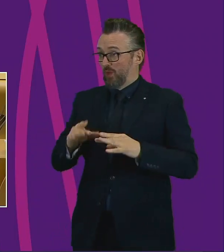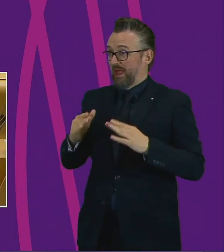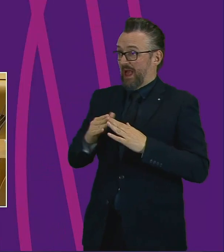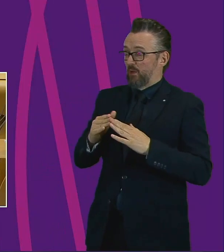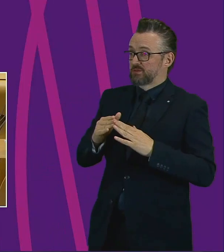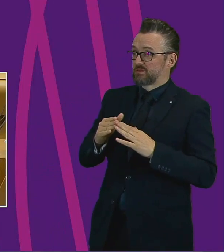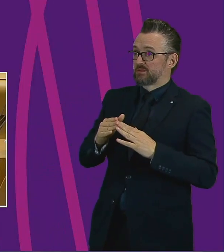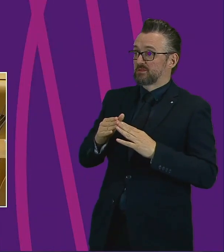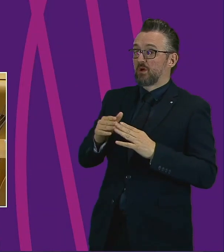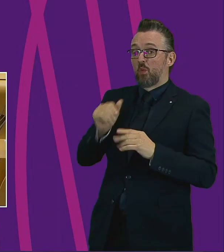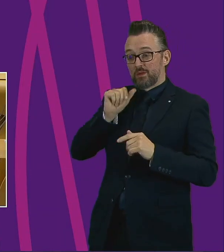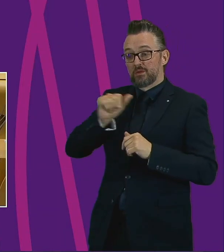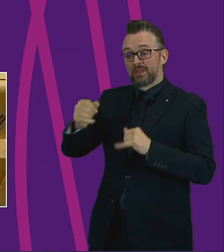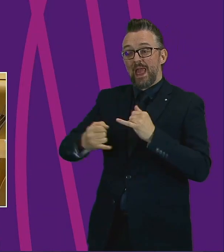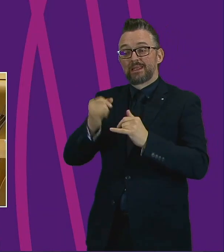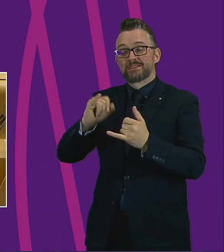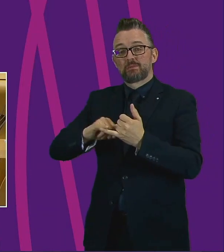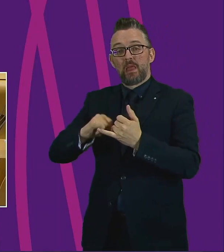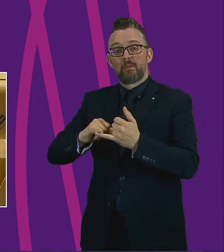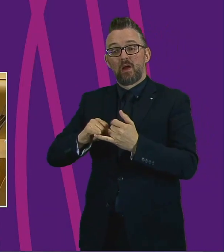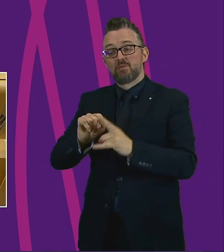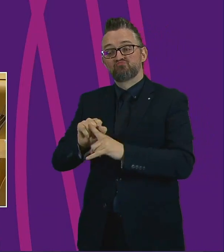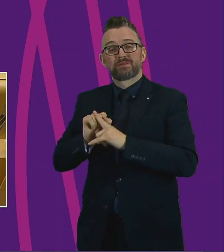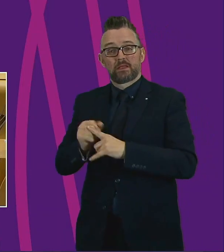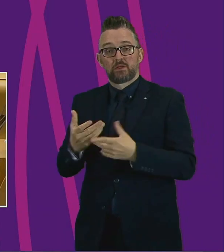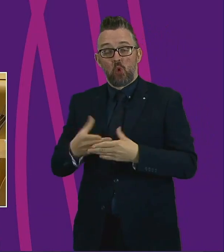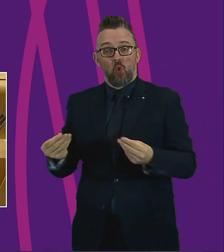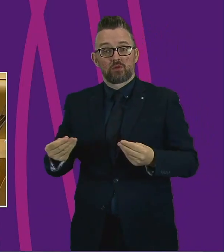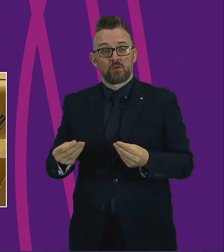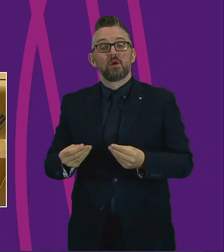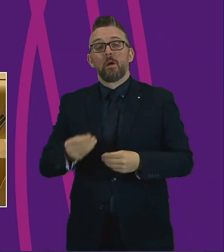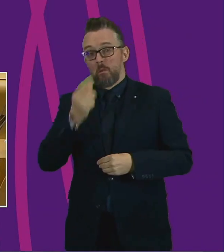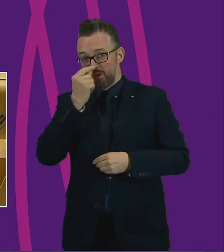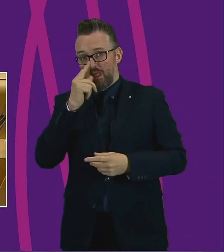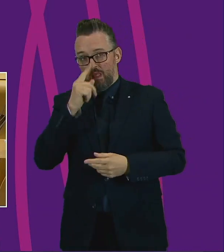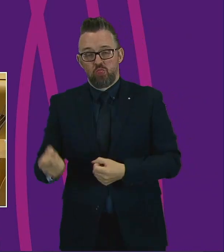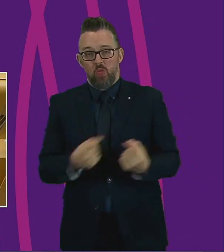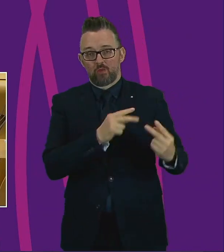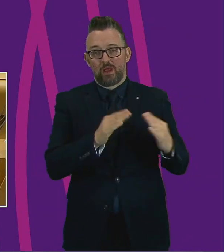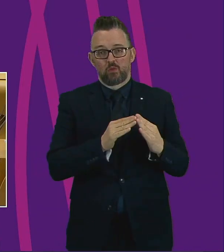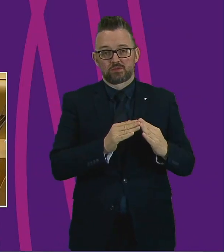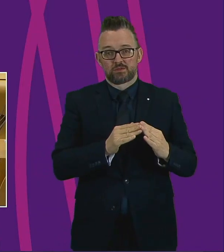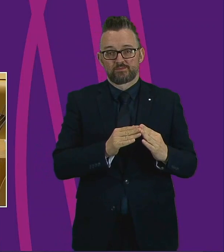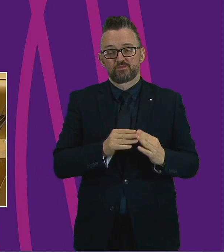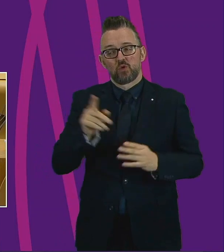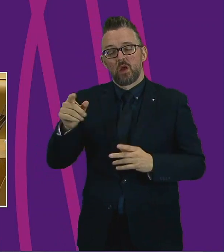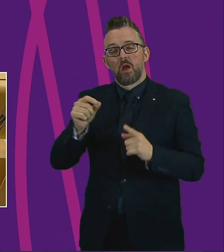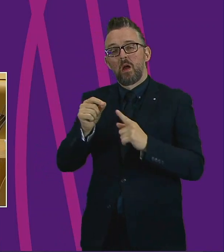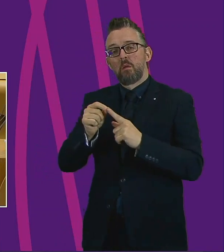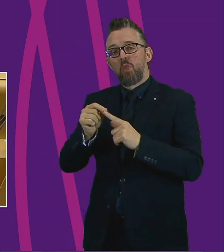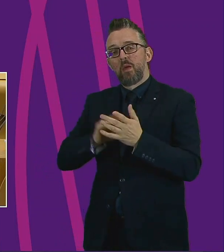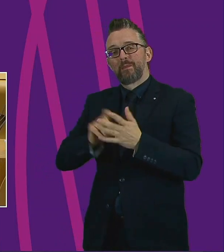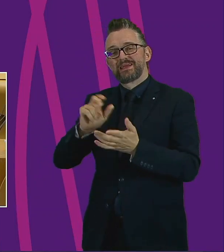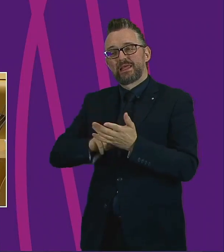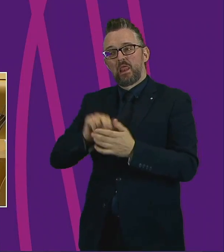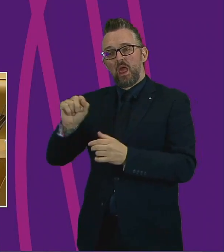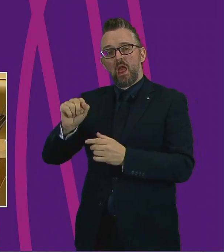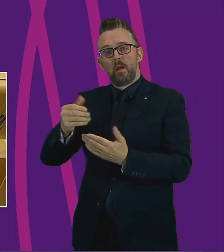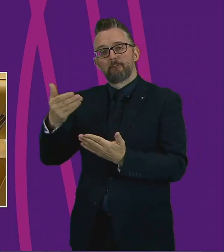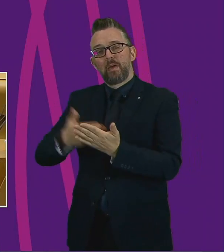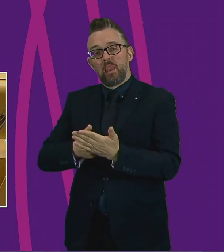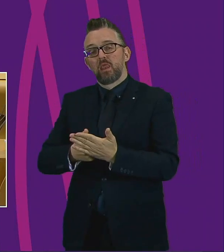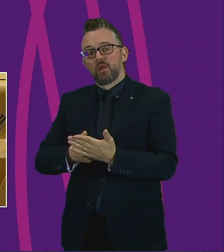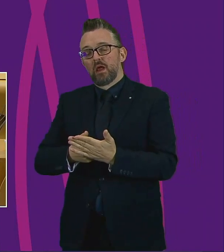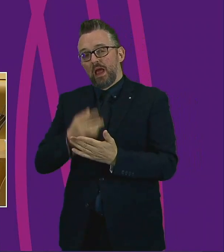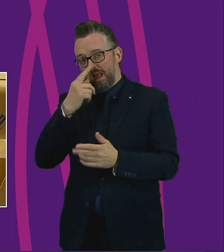against eviction at the end of September. So there's a need for action now, and I think Pauline McNeil's bill will be critical to help prevent homelessness